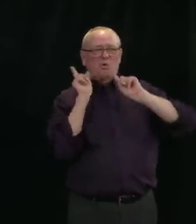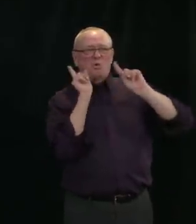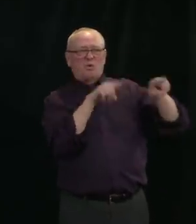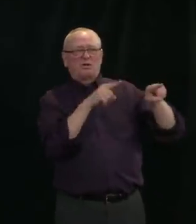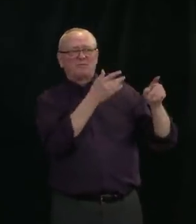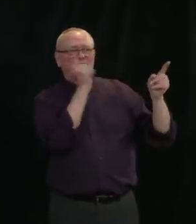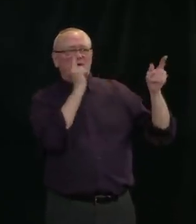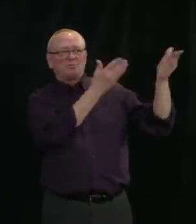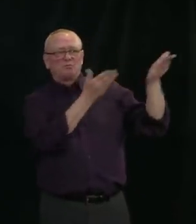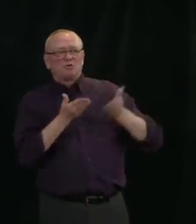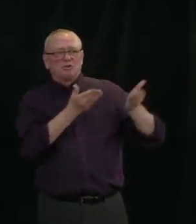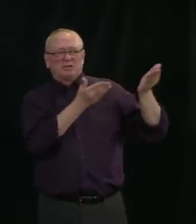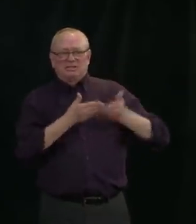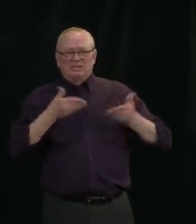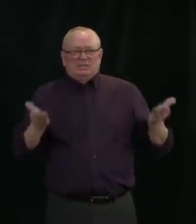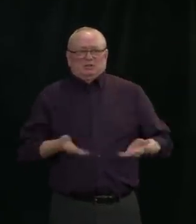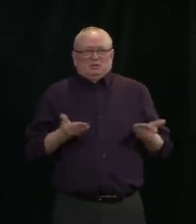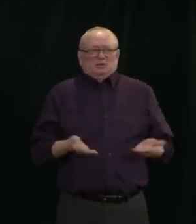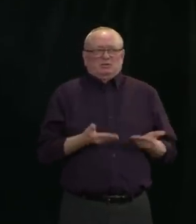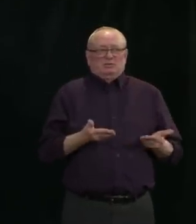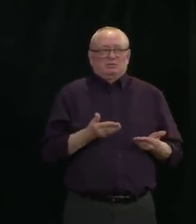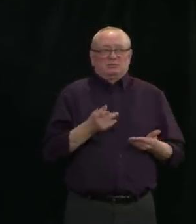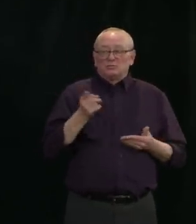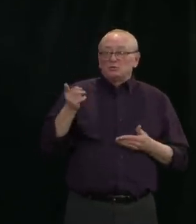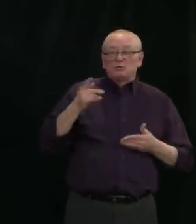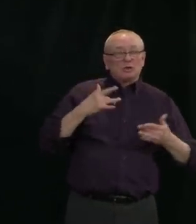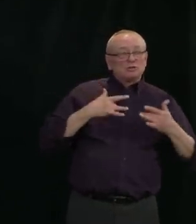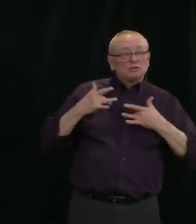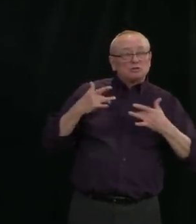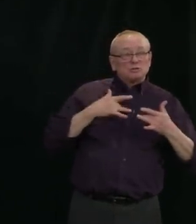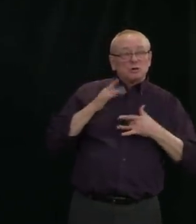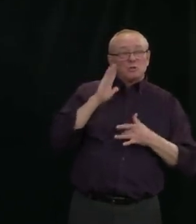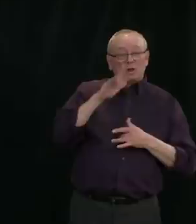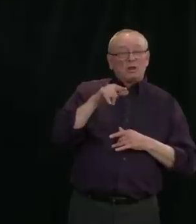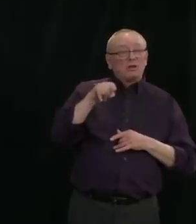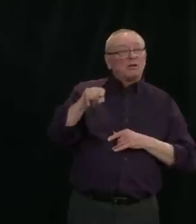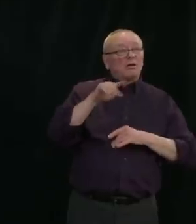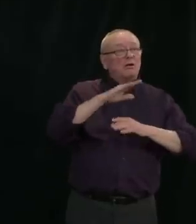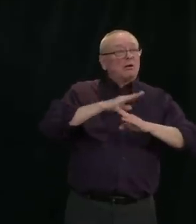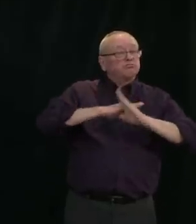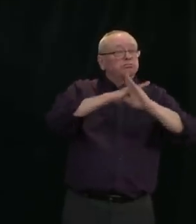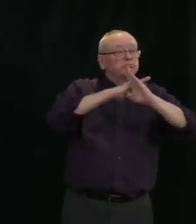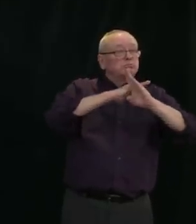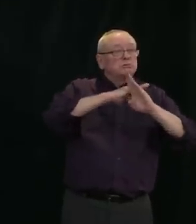this could cause any kind of disruption for the supplies Albertans are currently waiting for?